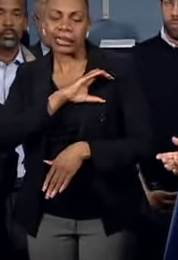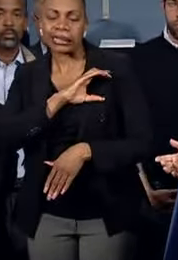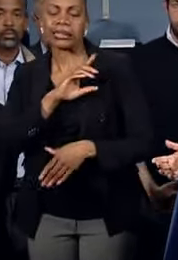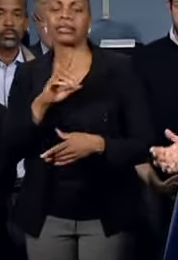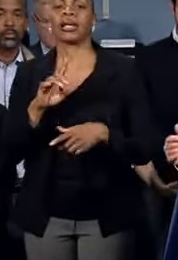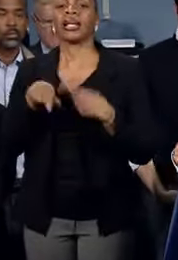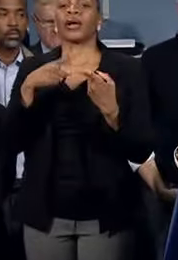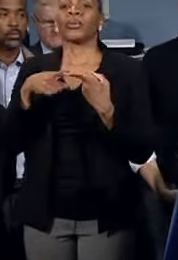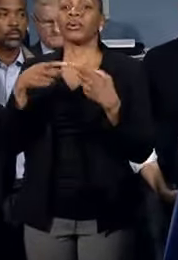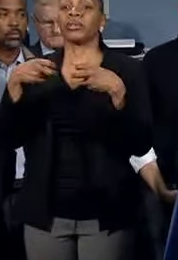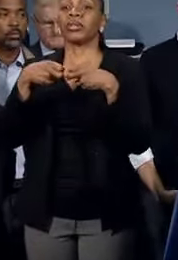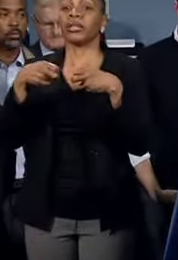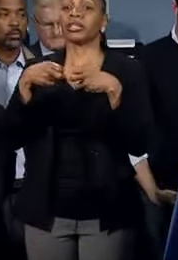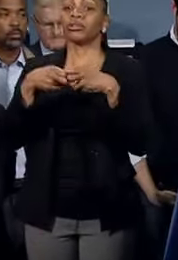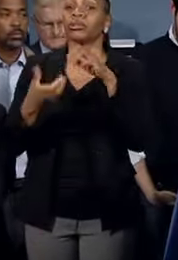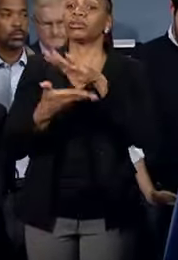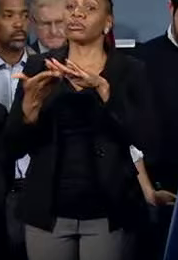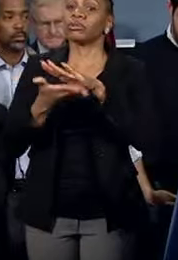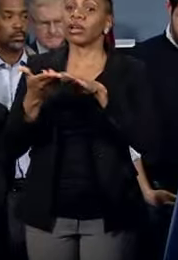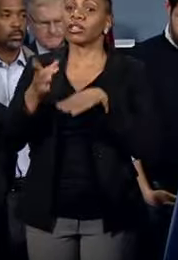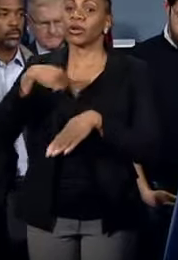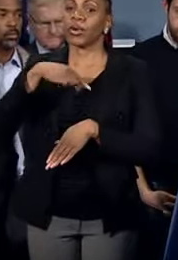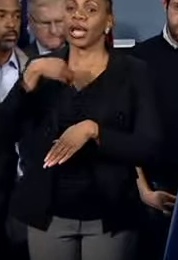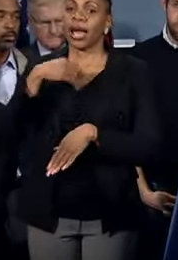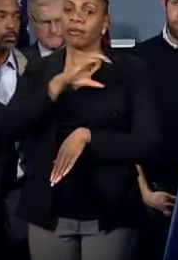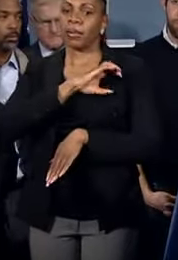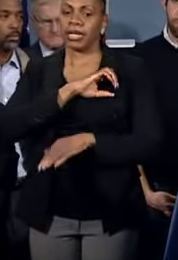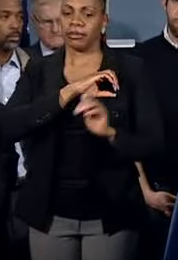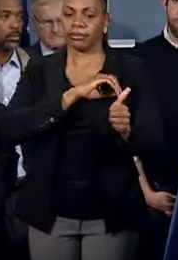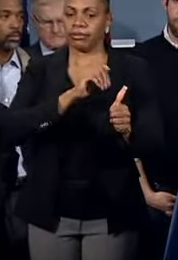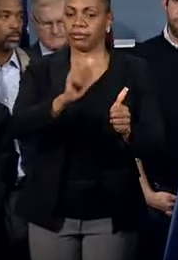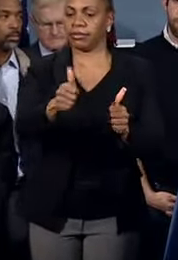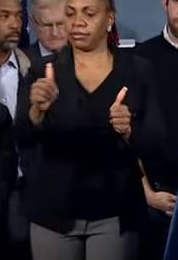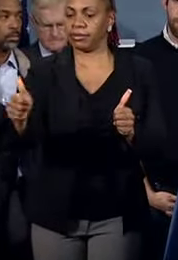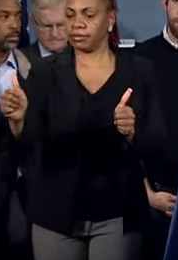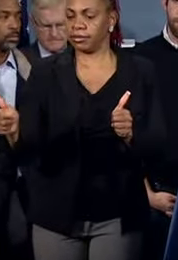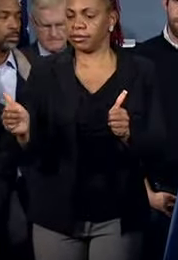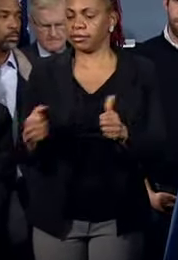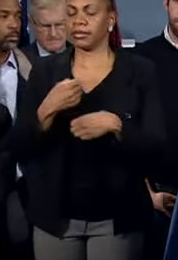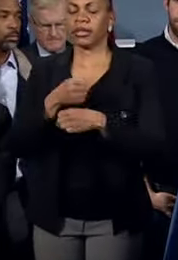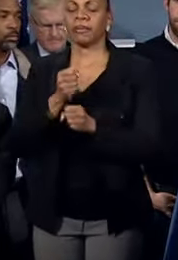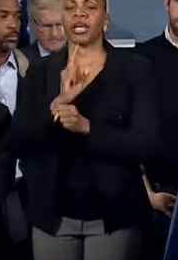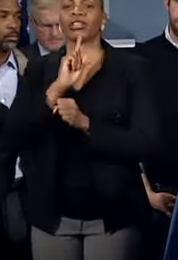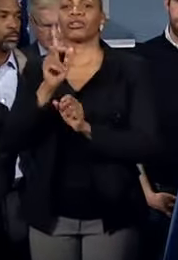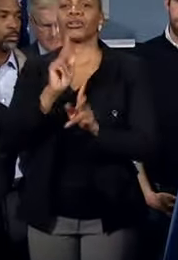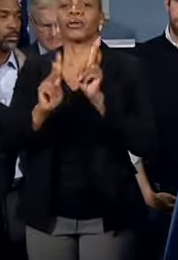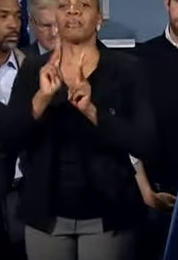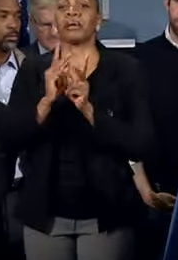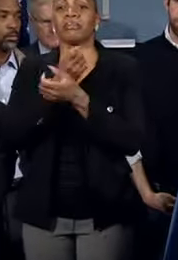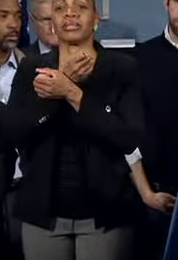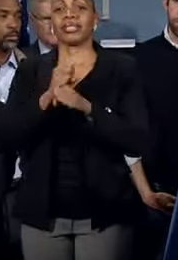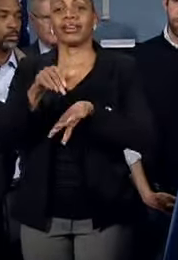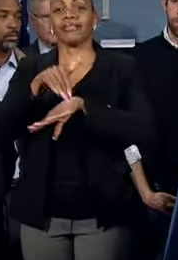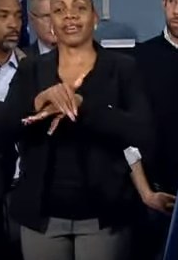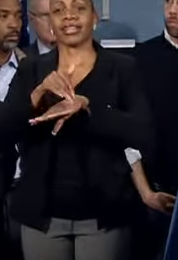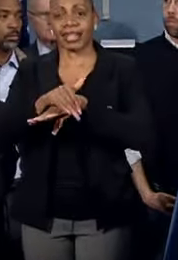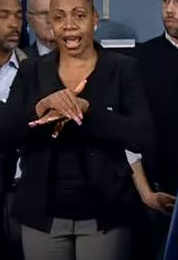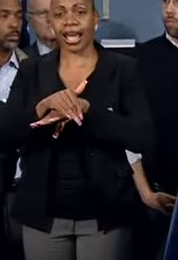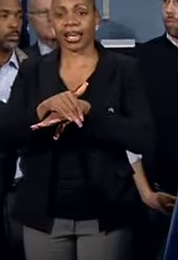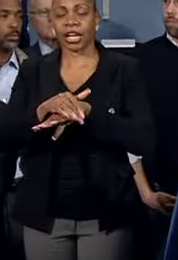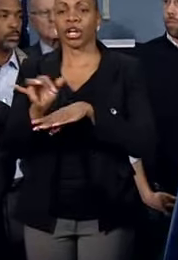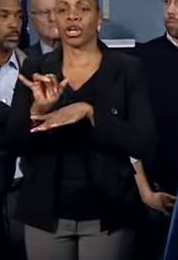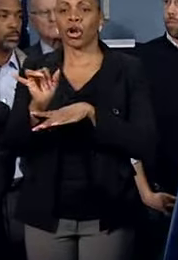once the electricity comes back, where we put police officers to make sure everybody's safe at night when it's dark or also to work at